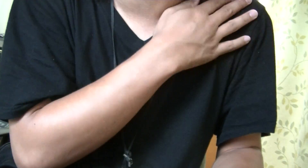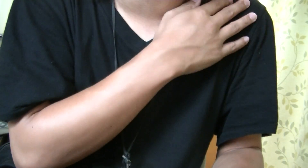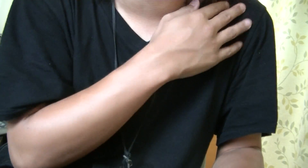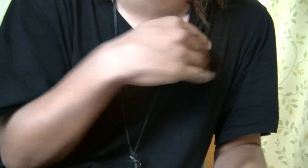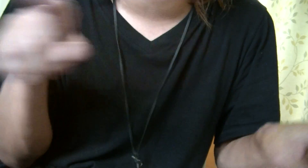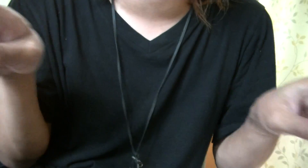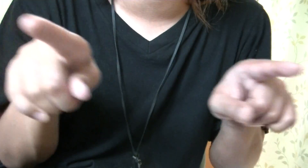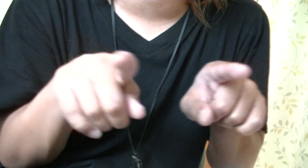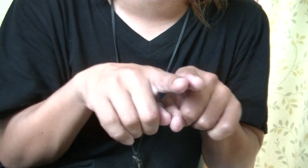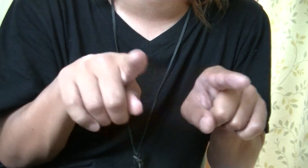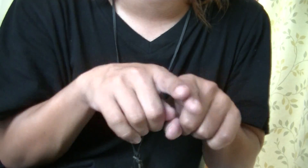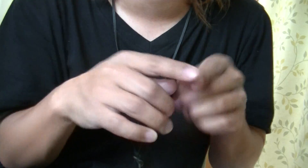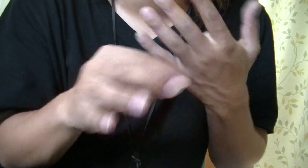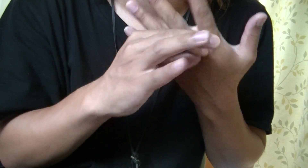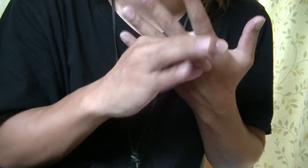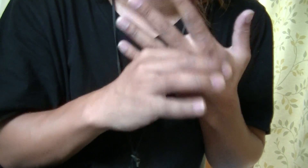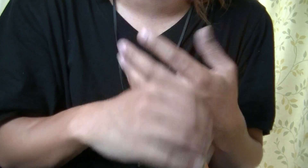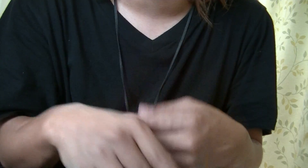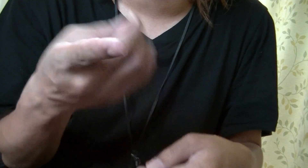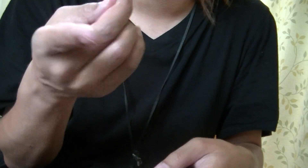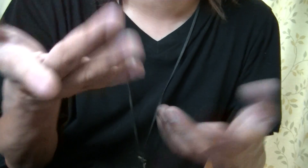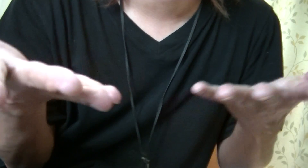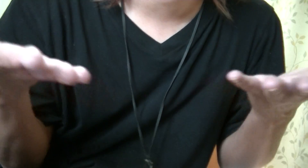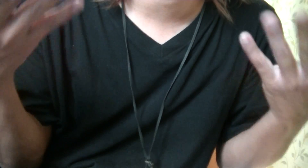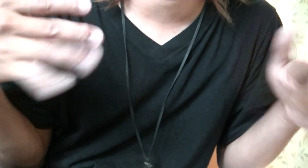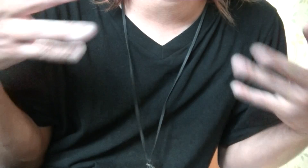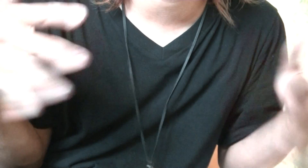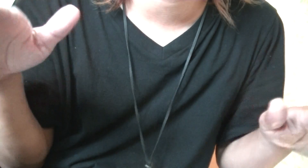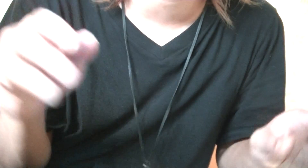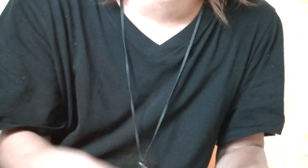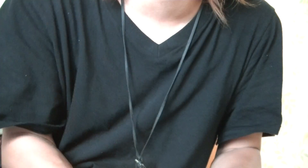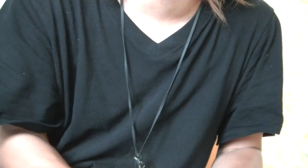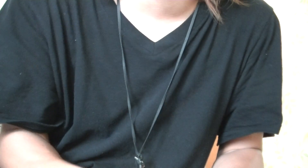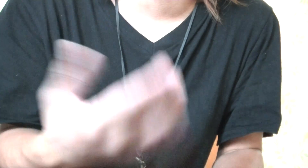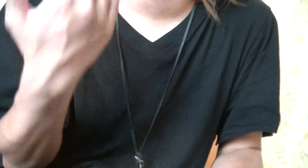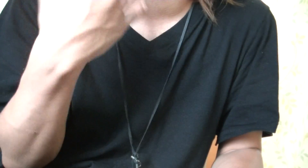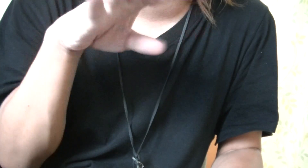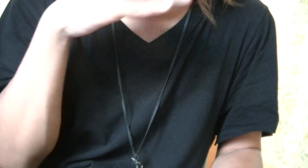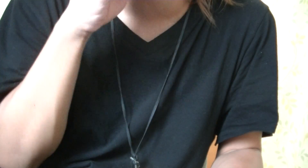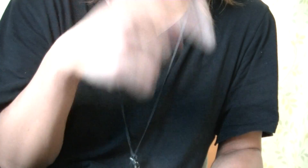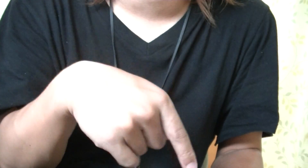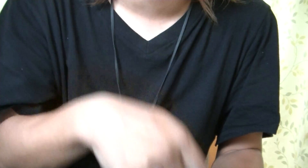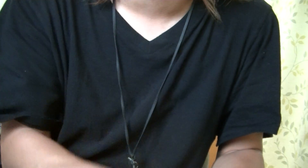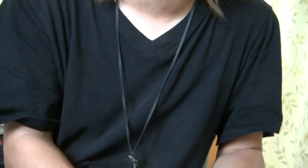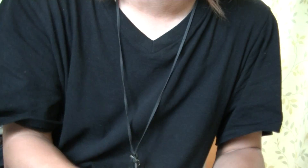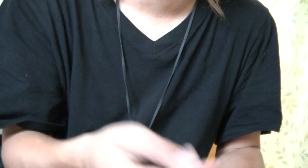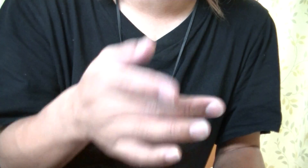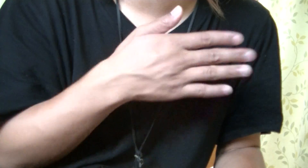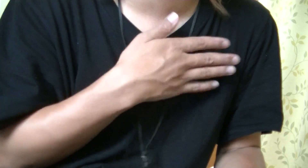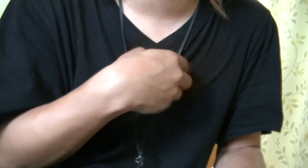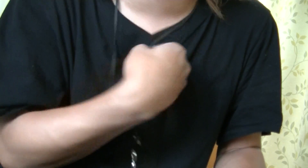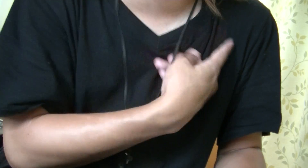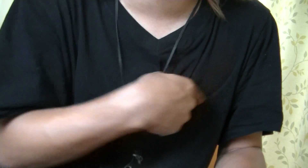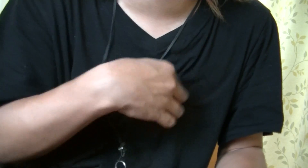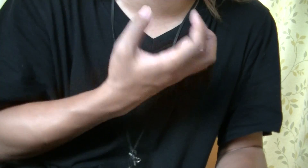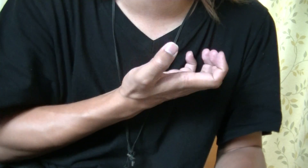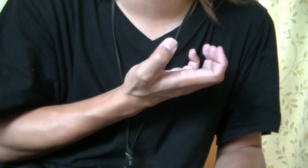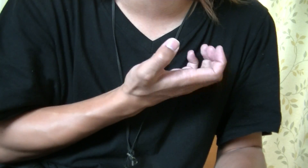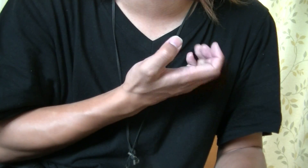still be pressure Fuck, now ain't that some shit, ain't that some shit And although there's a pair in my shirt I still wish you